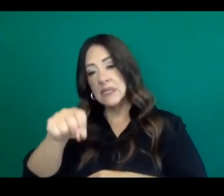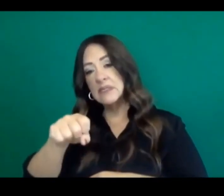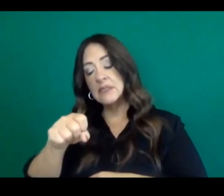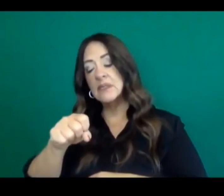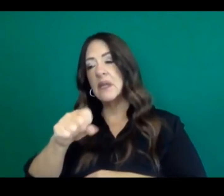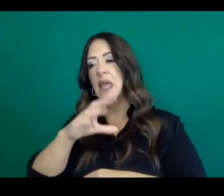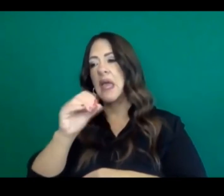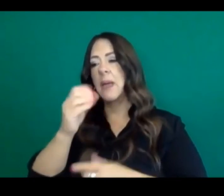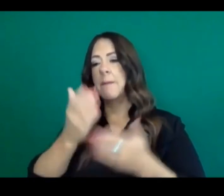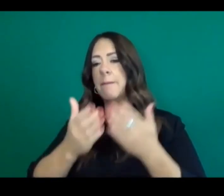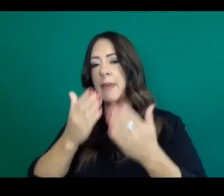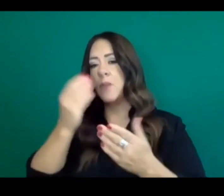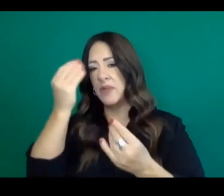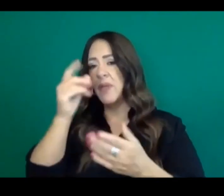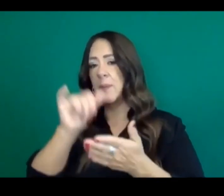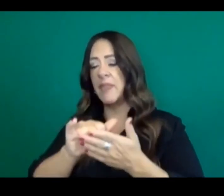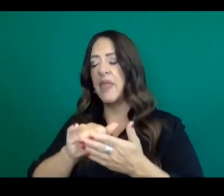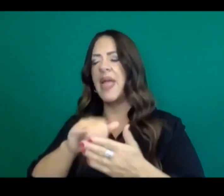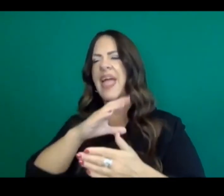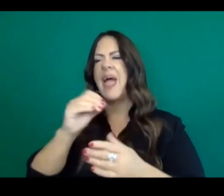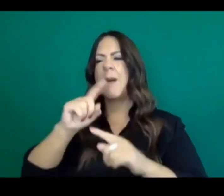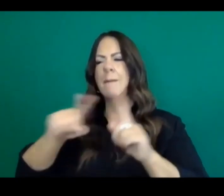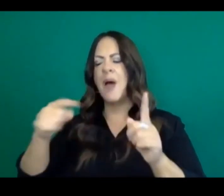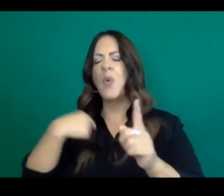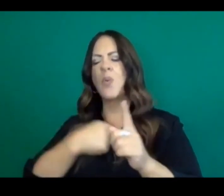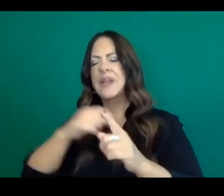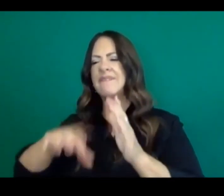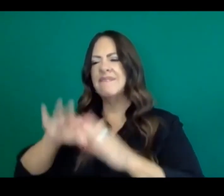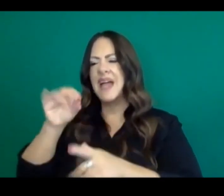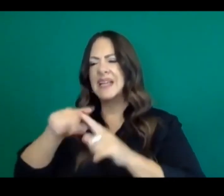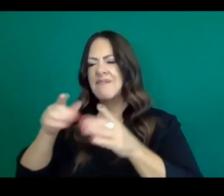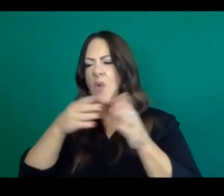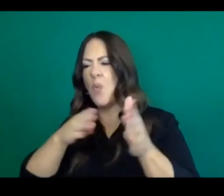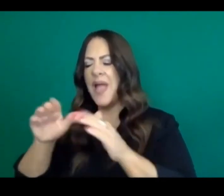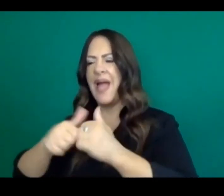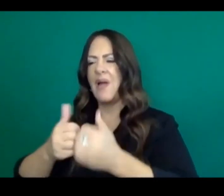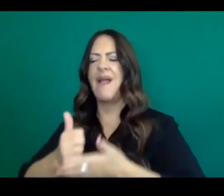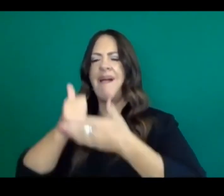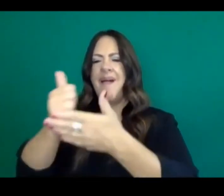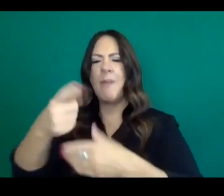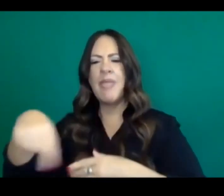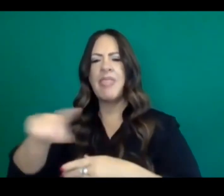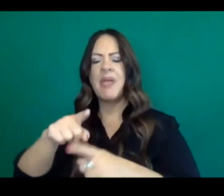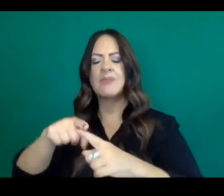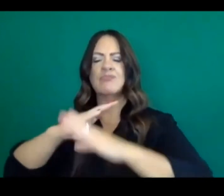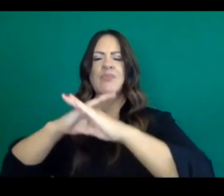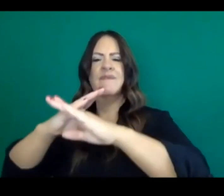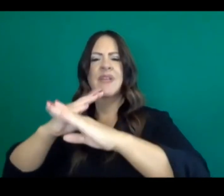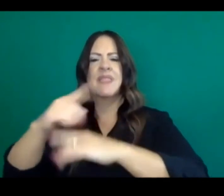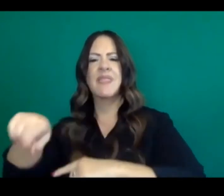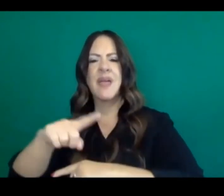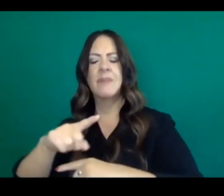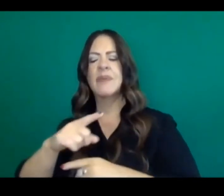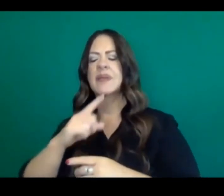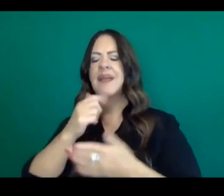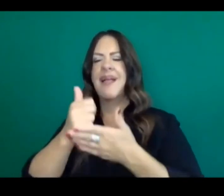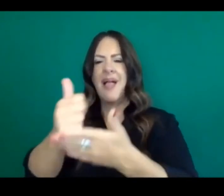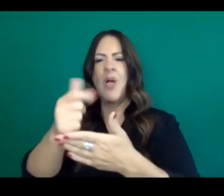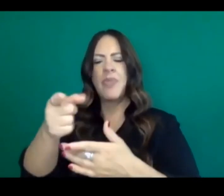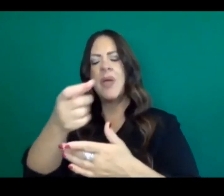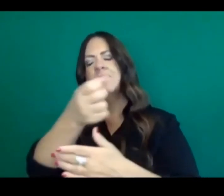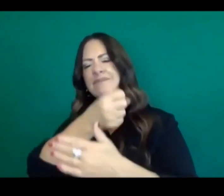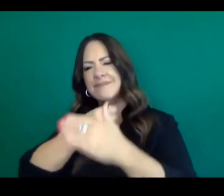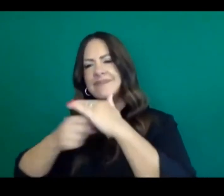upstream with our interventions and supporting people to get off, uh, get, get off the streets if possible into